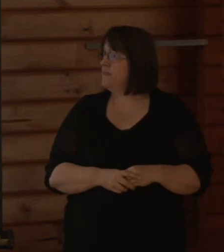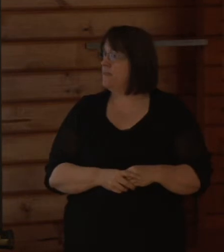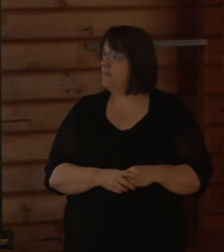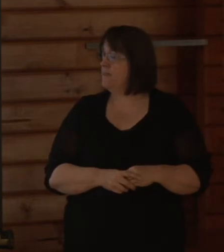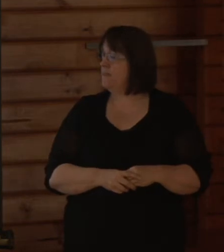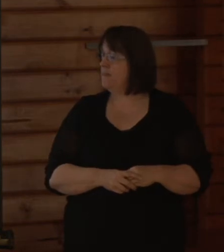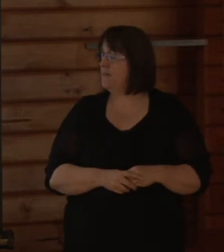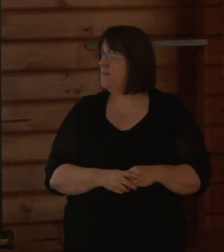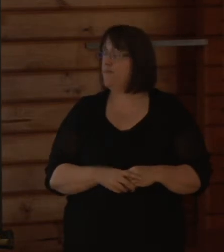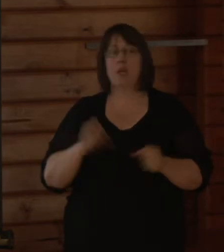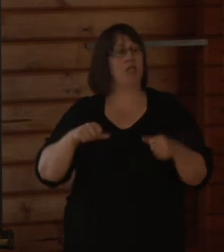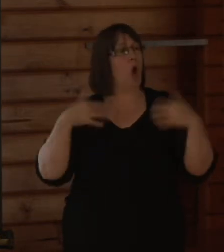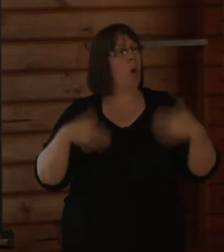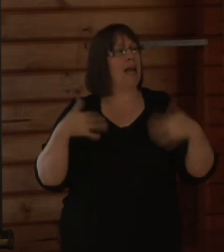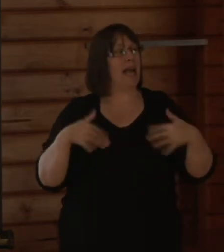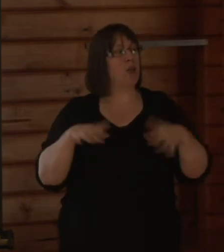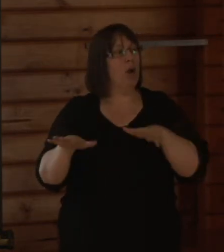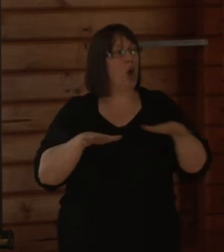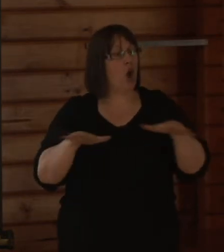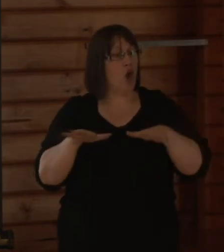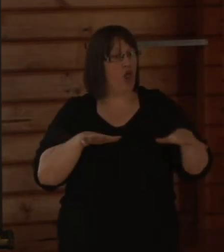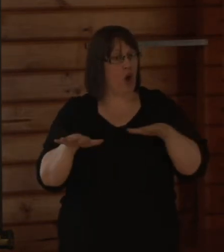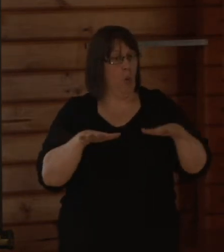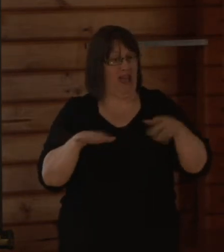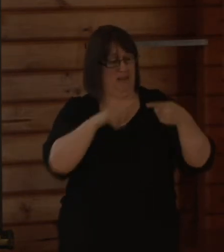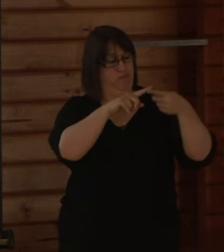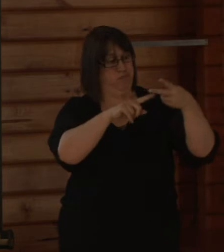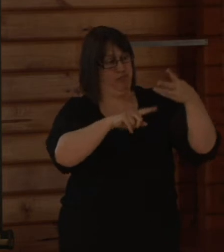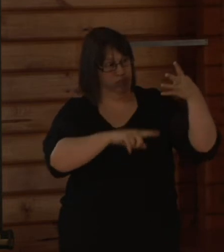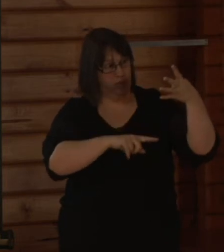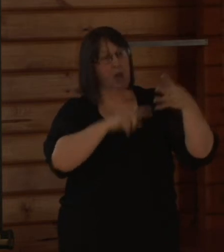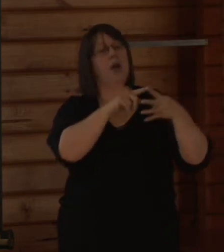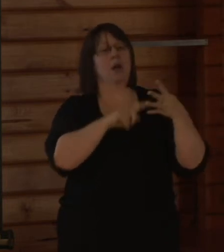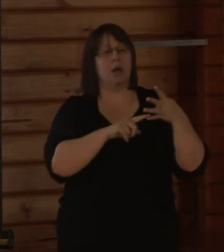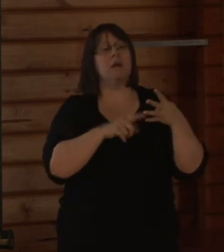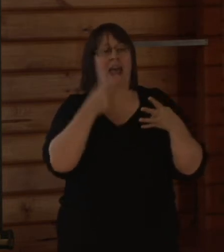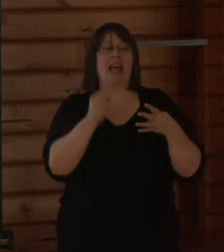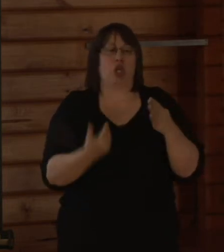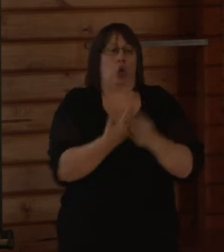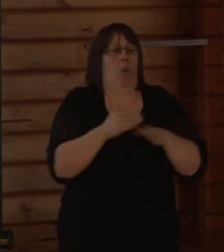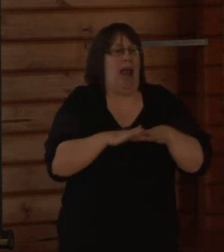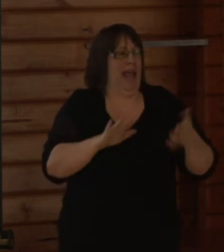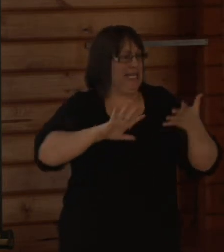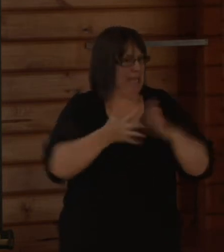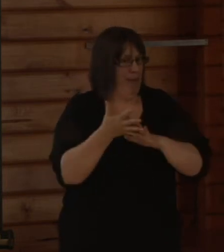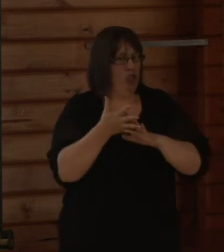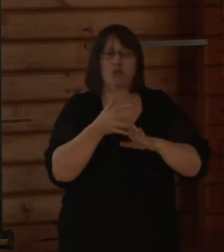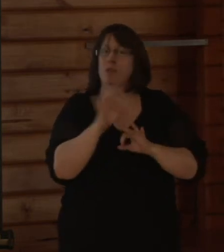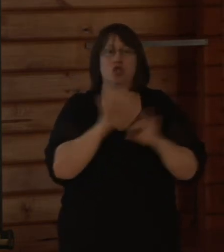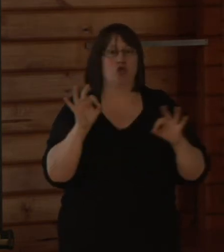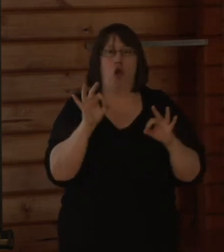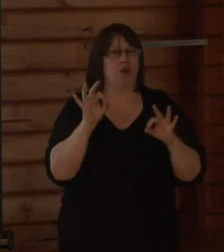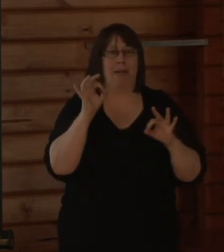The Canterbury earthquake sequence has resulted in new forms of land damage that haven't previously been